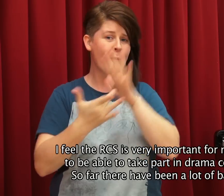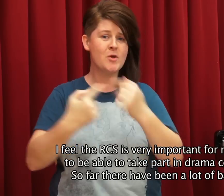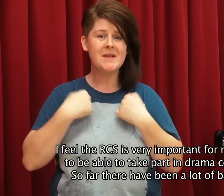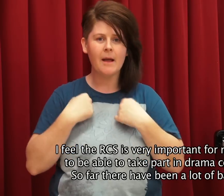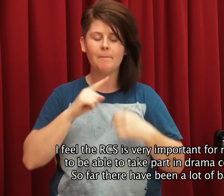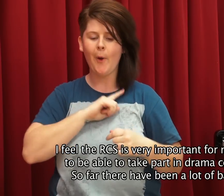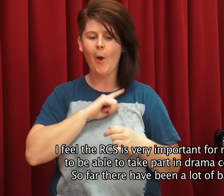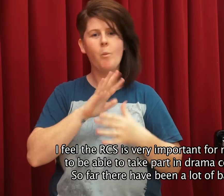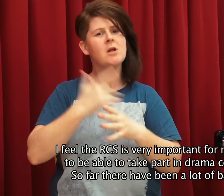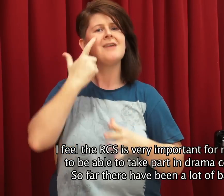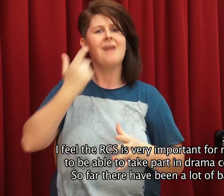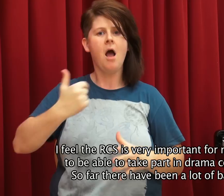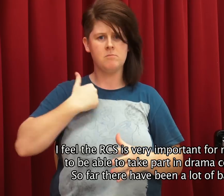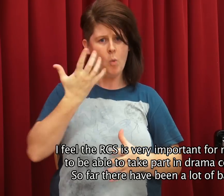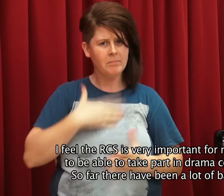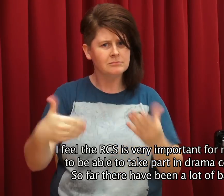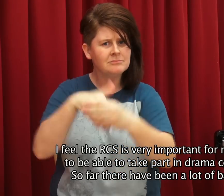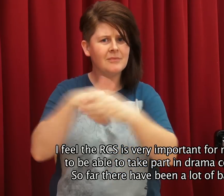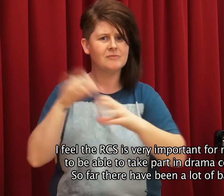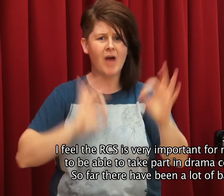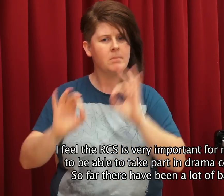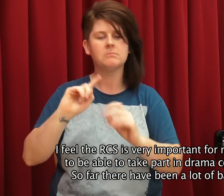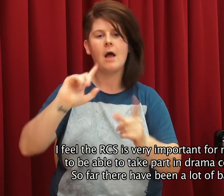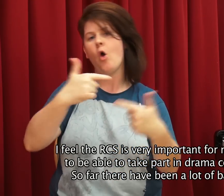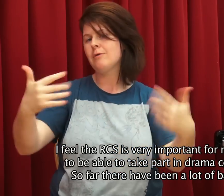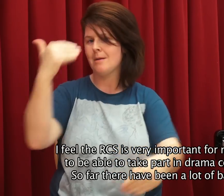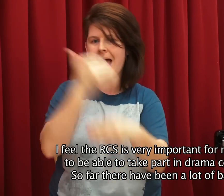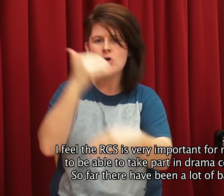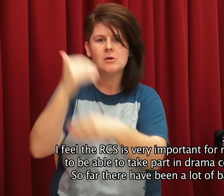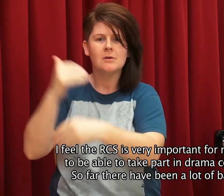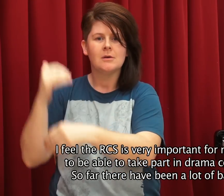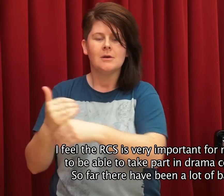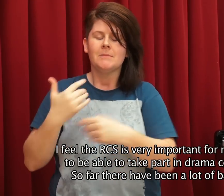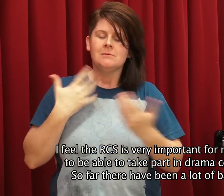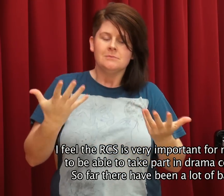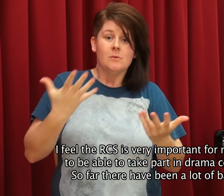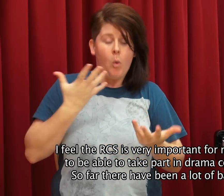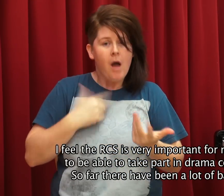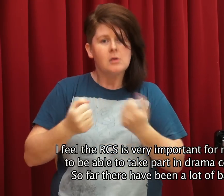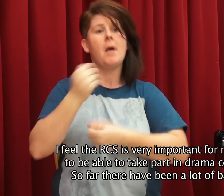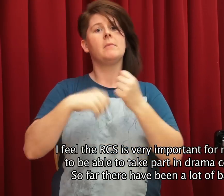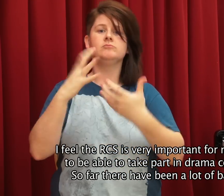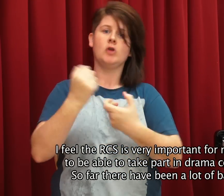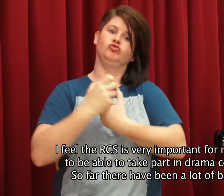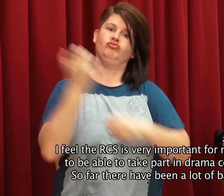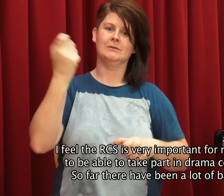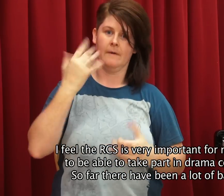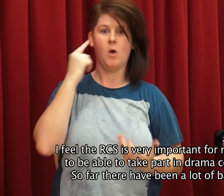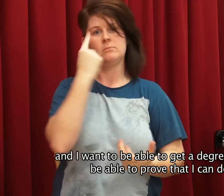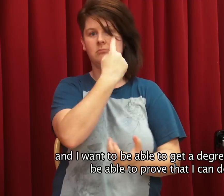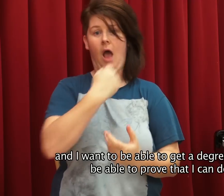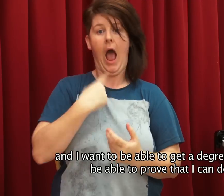I feel that Deaf people very important for me. I want to be able to take part in Deaf courses. So far there's been a lot of barriers